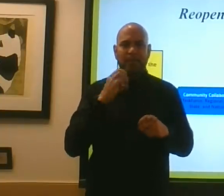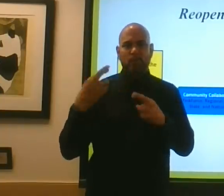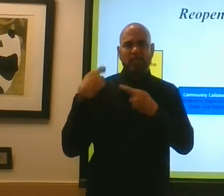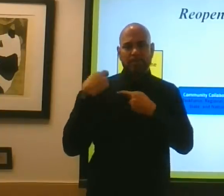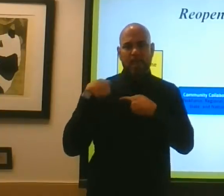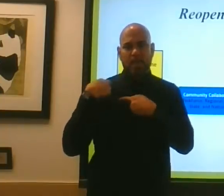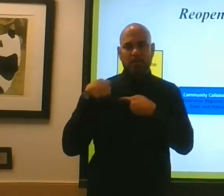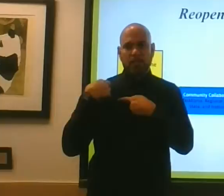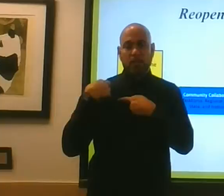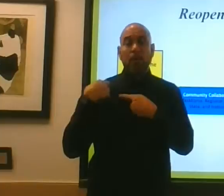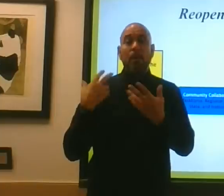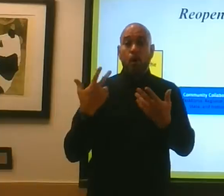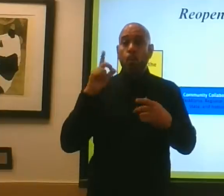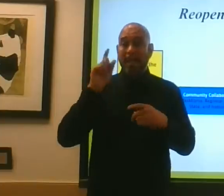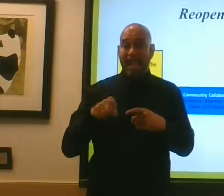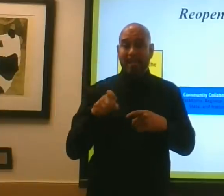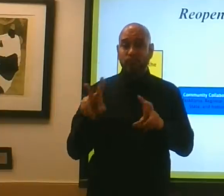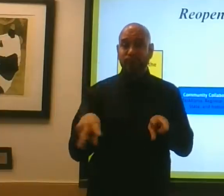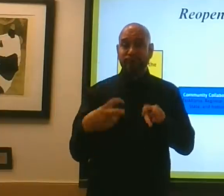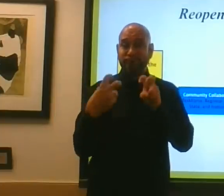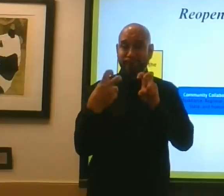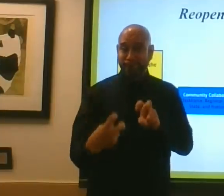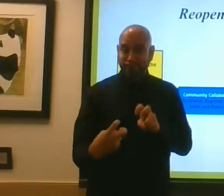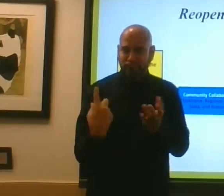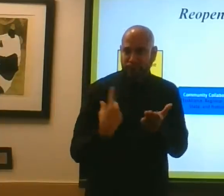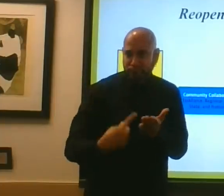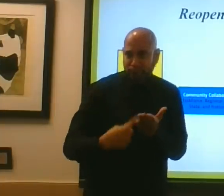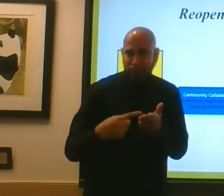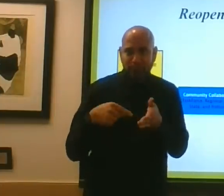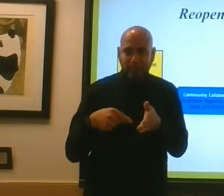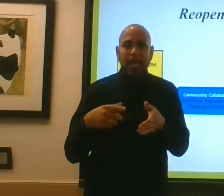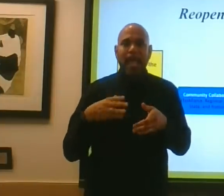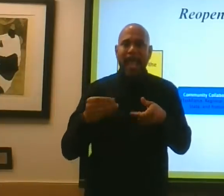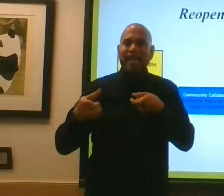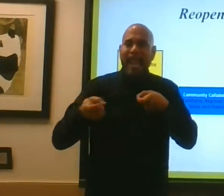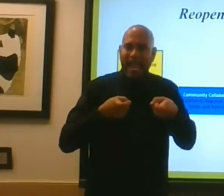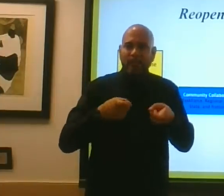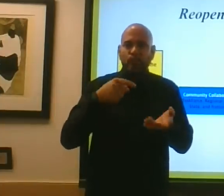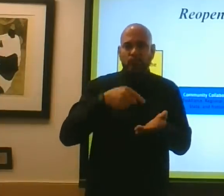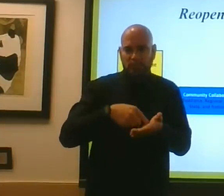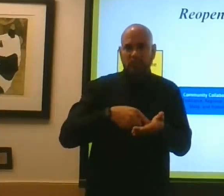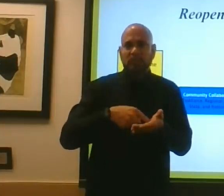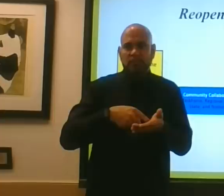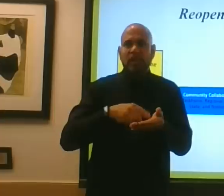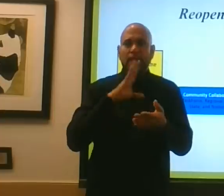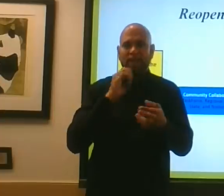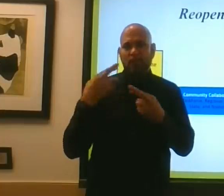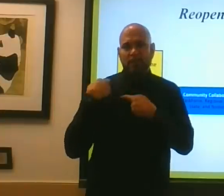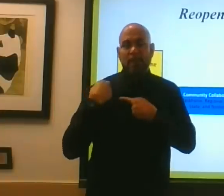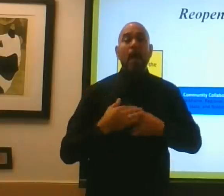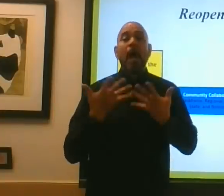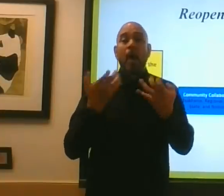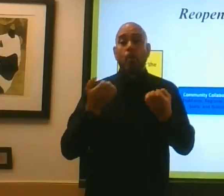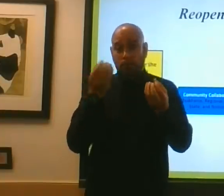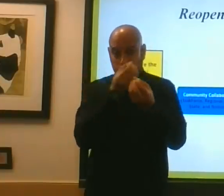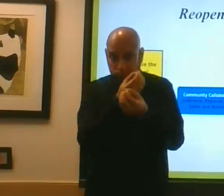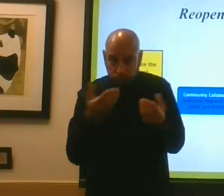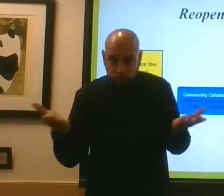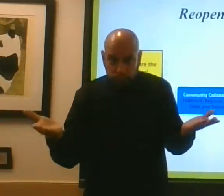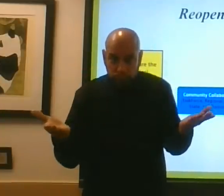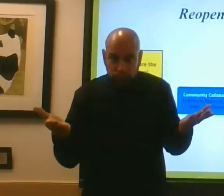that the virus is being transmitted and get a handle on this data. I want all of you to know